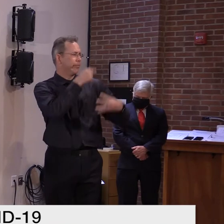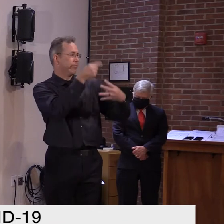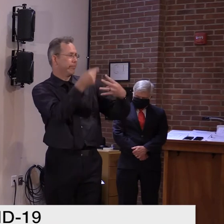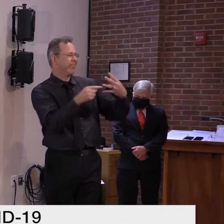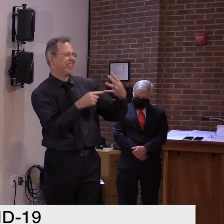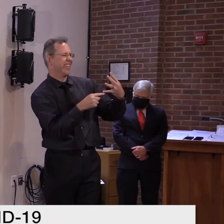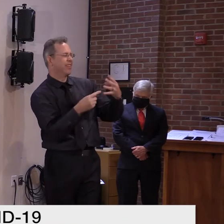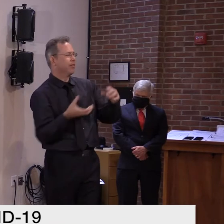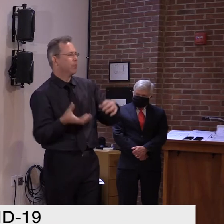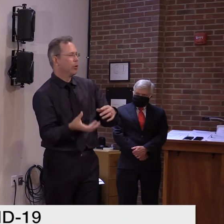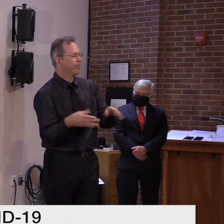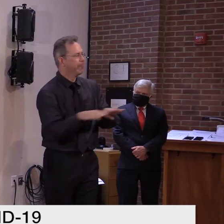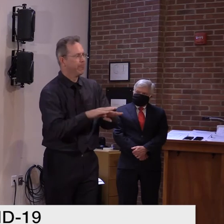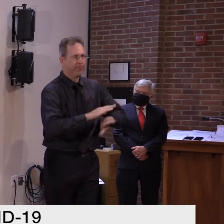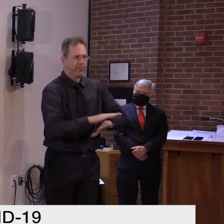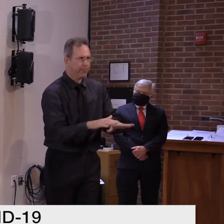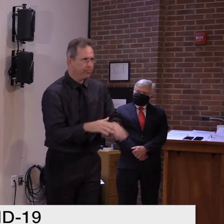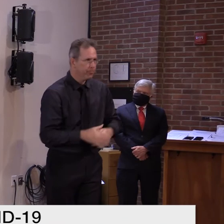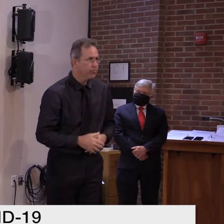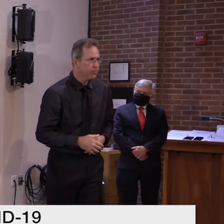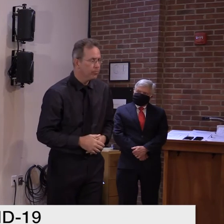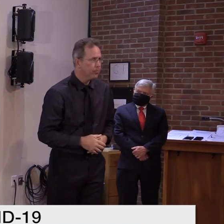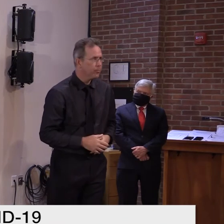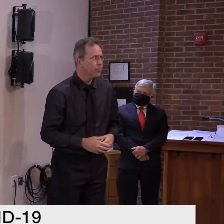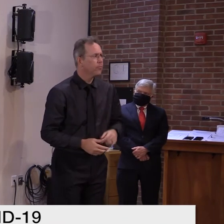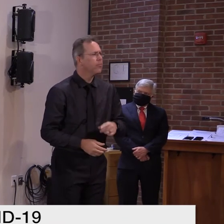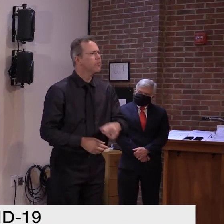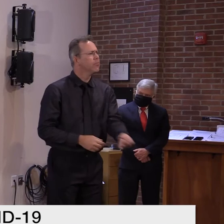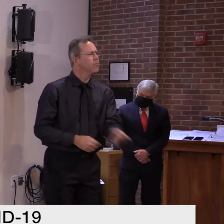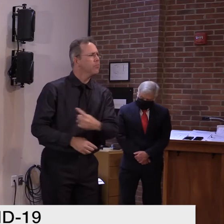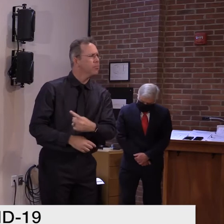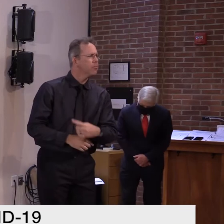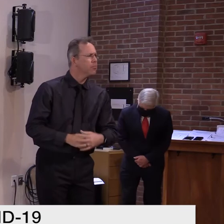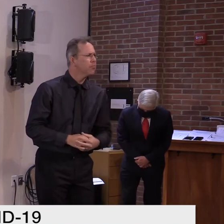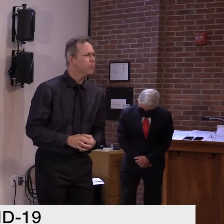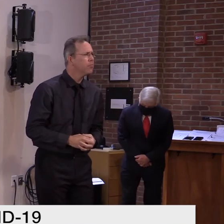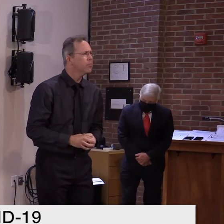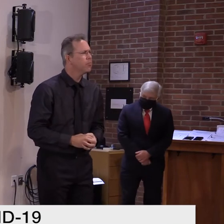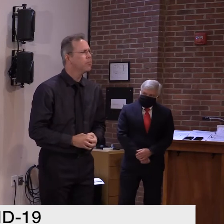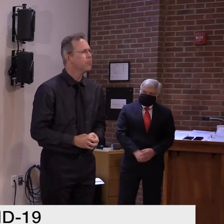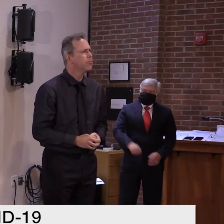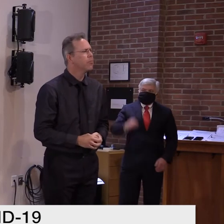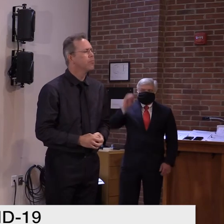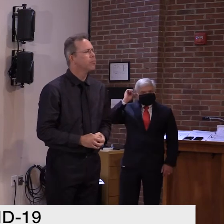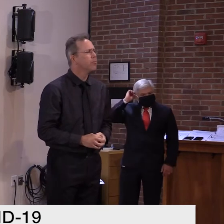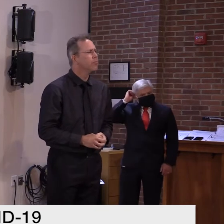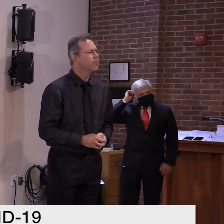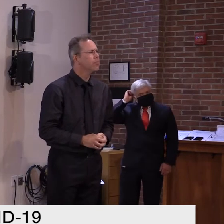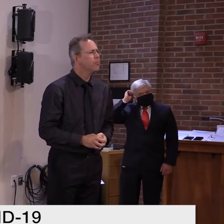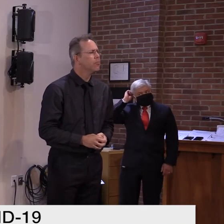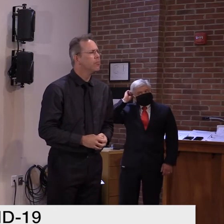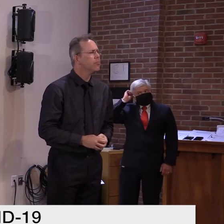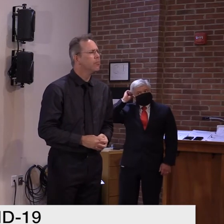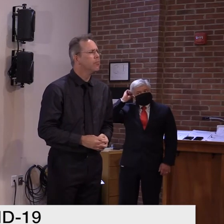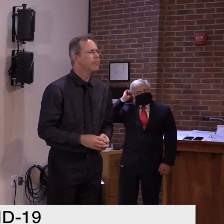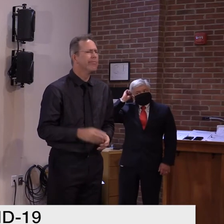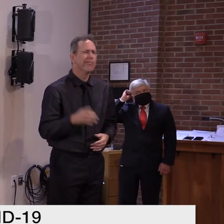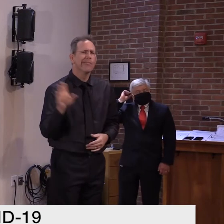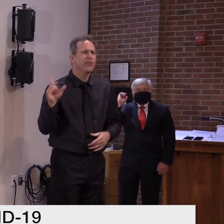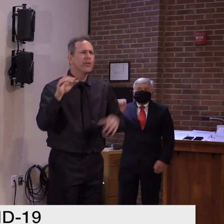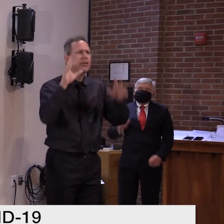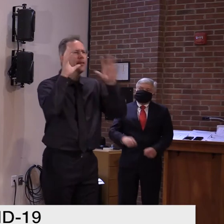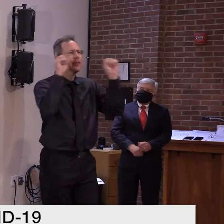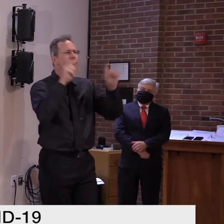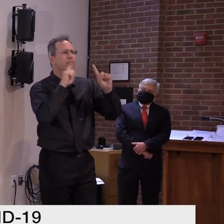But that was due to a fire, isn't it tomorrow or something? Yeah, I think it's Sunday, or maybe, maybe it's tomorrow, but I, I think it's this weekend. So